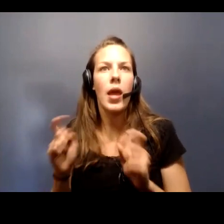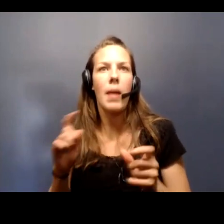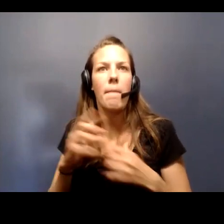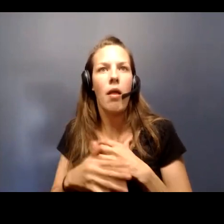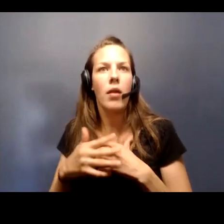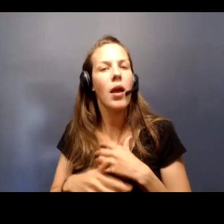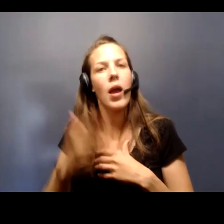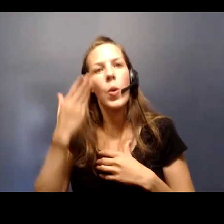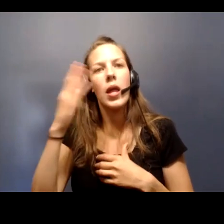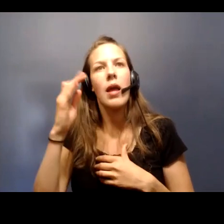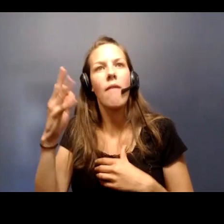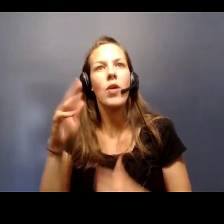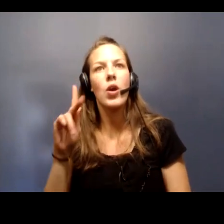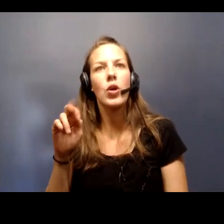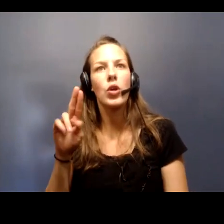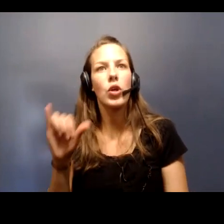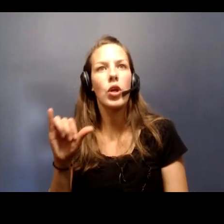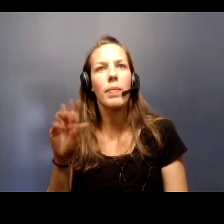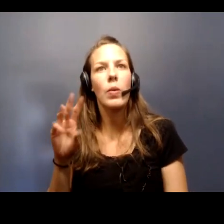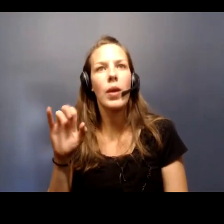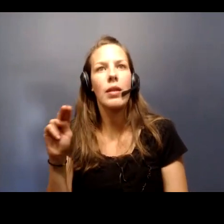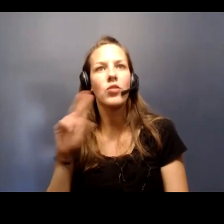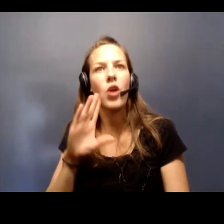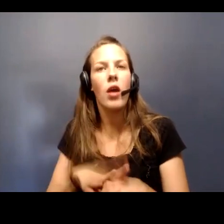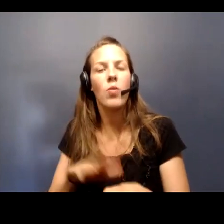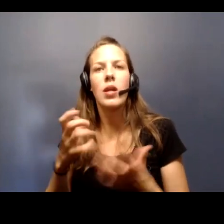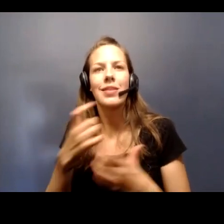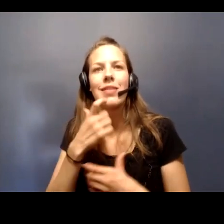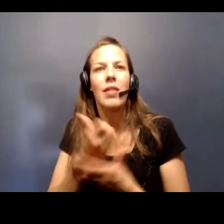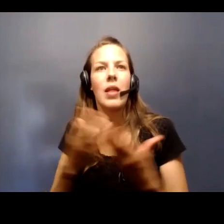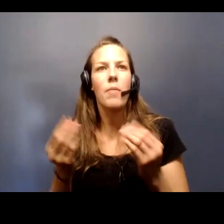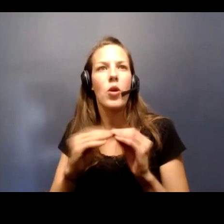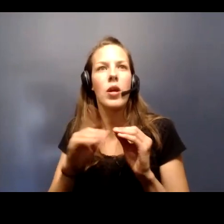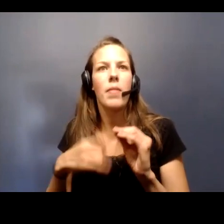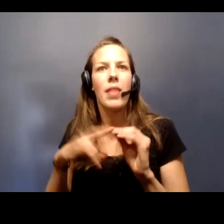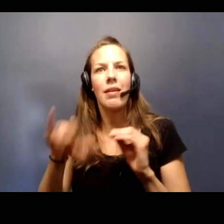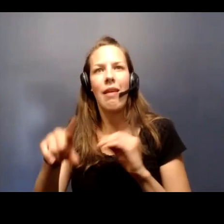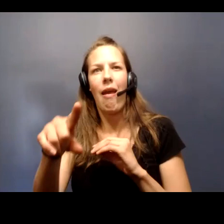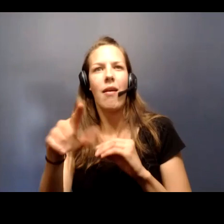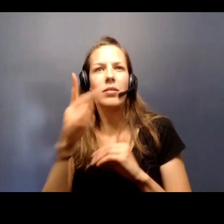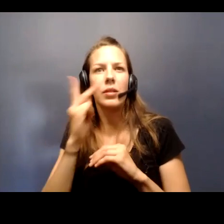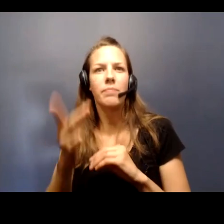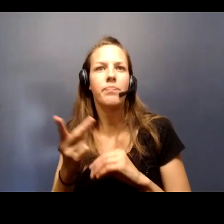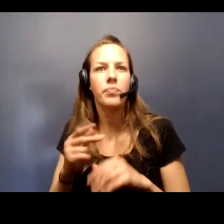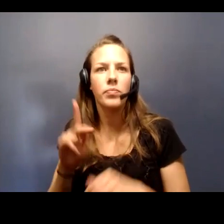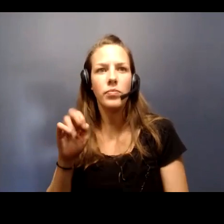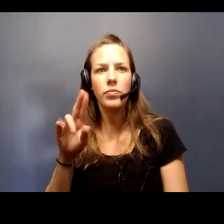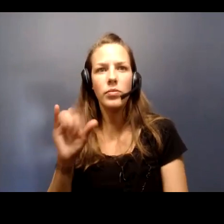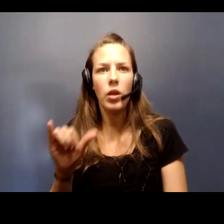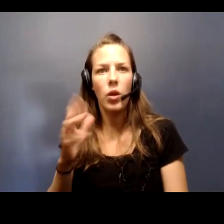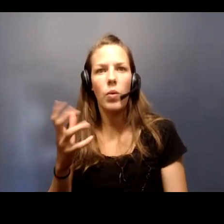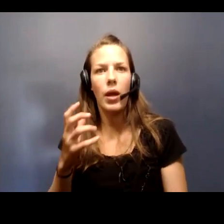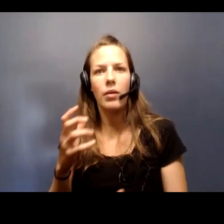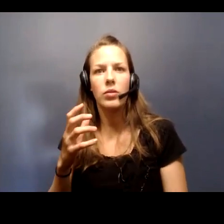I don't know if Kirby wins on and wants to say anything more about that. Yeah, he is. Kirby, if you want to